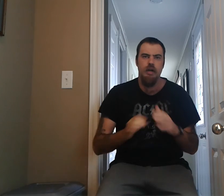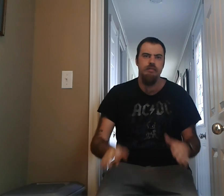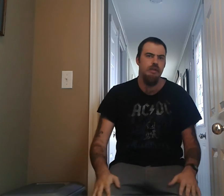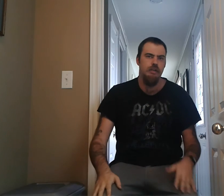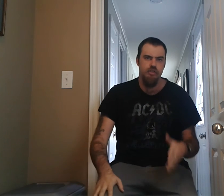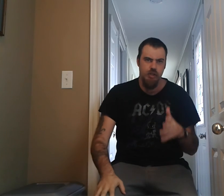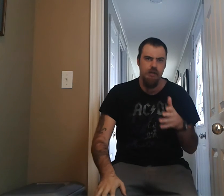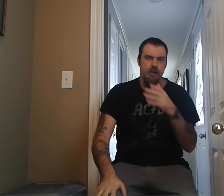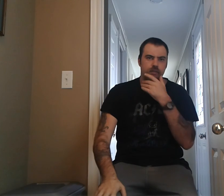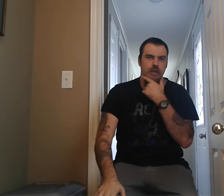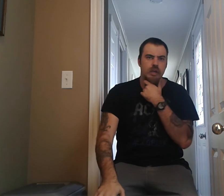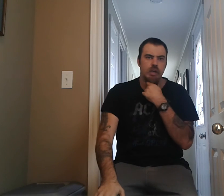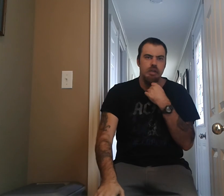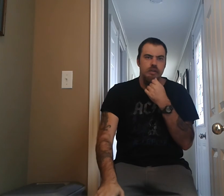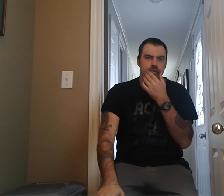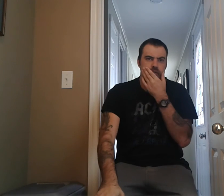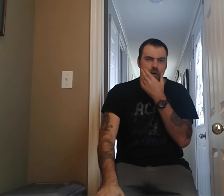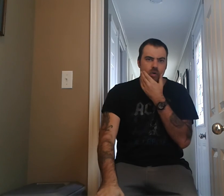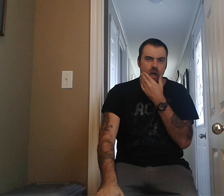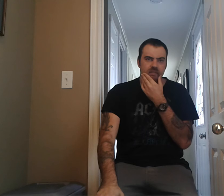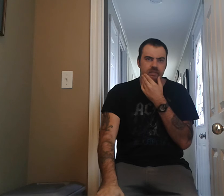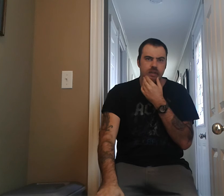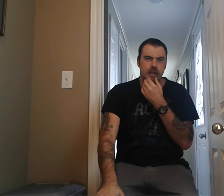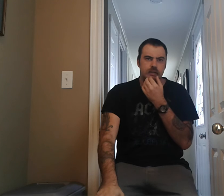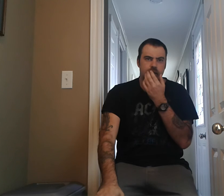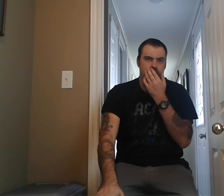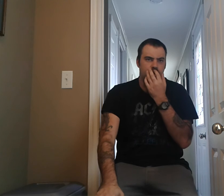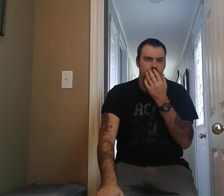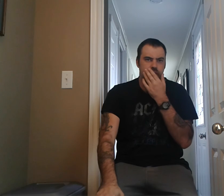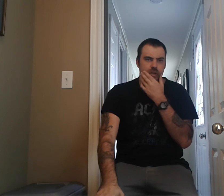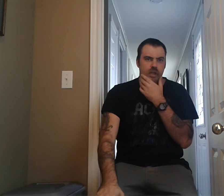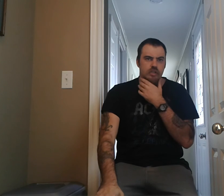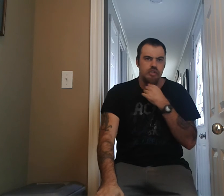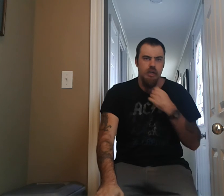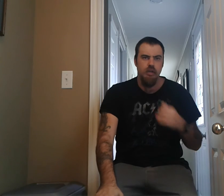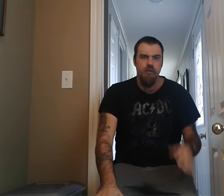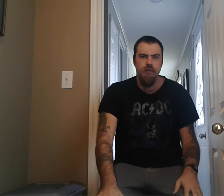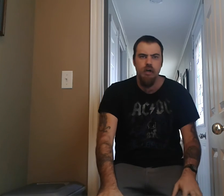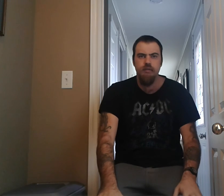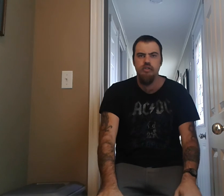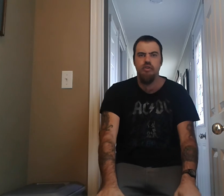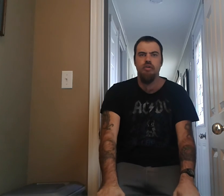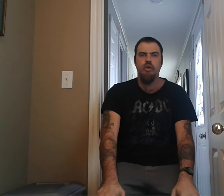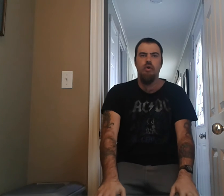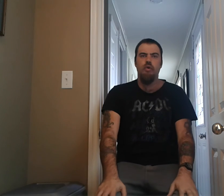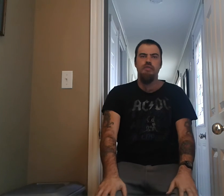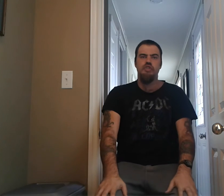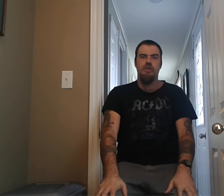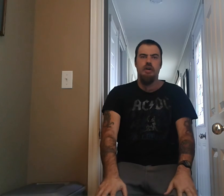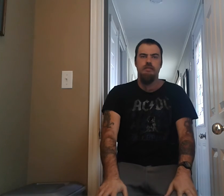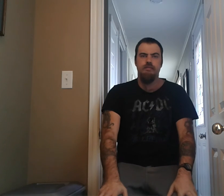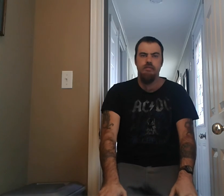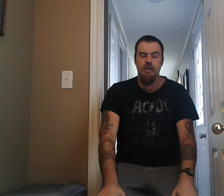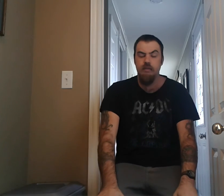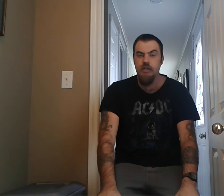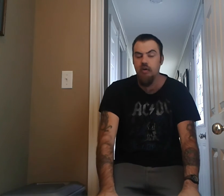that should come up. So, um, at the end, I say, check out Bachman Turner Overdrive, Debut Album,